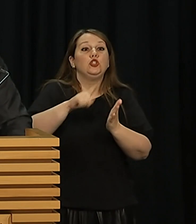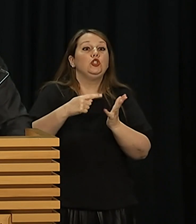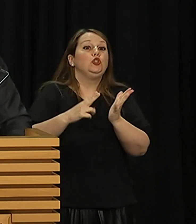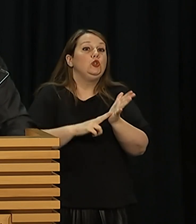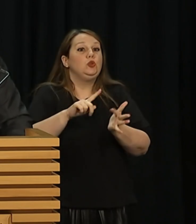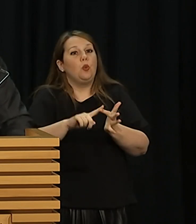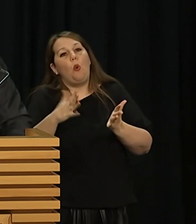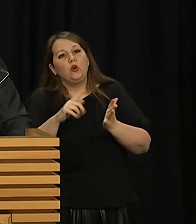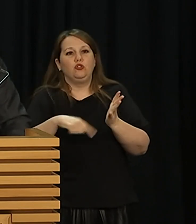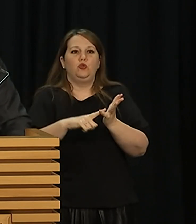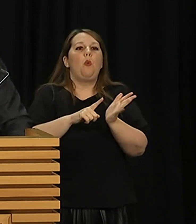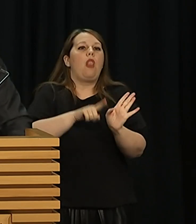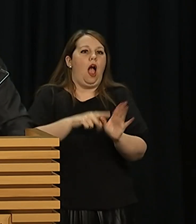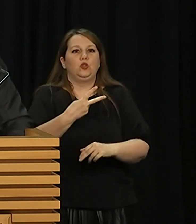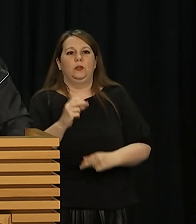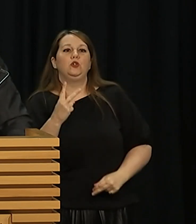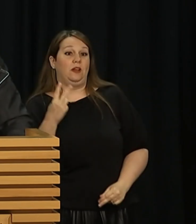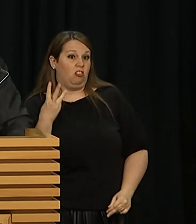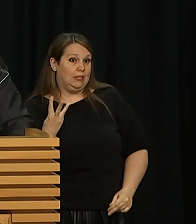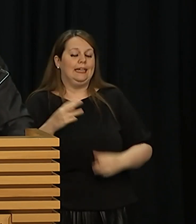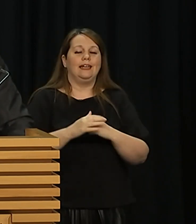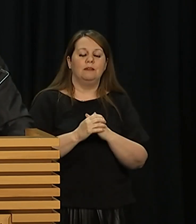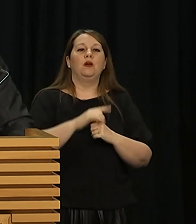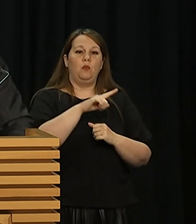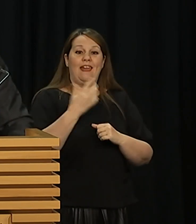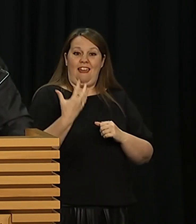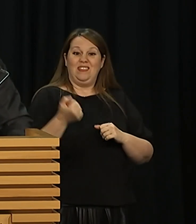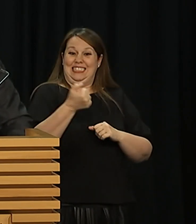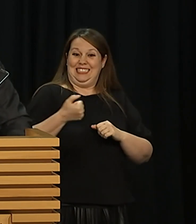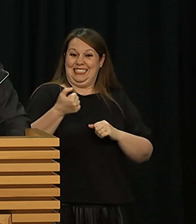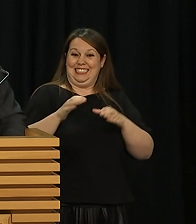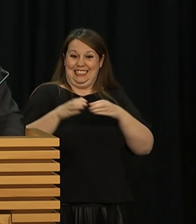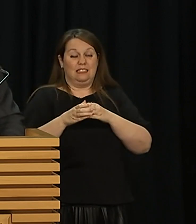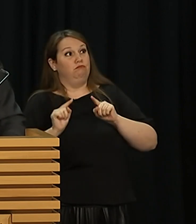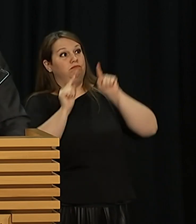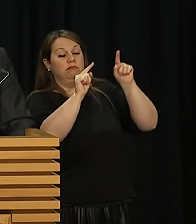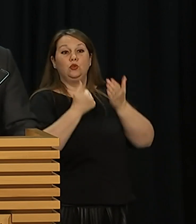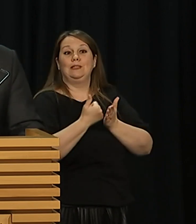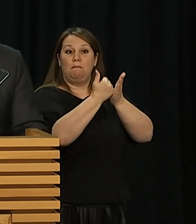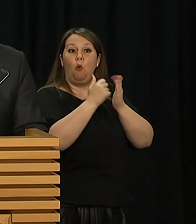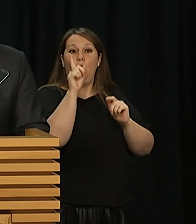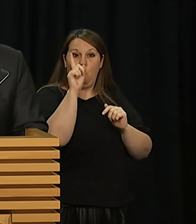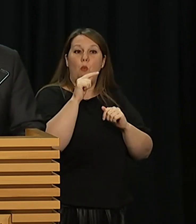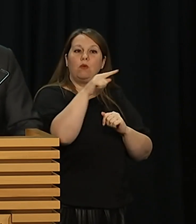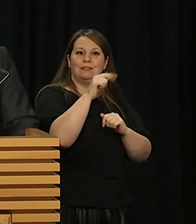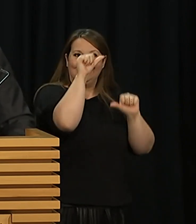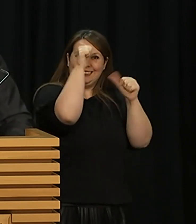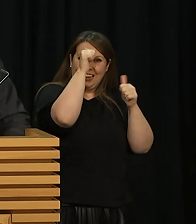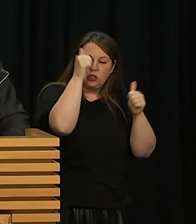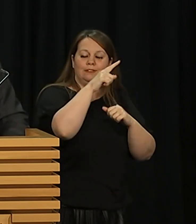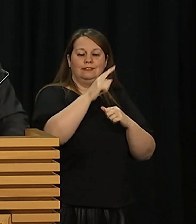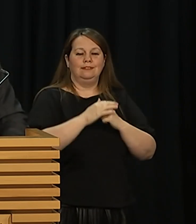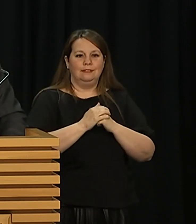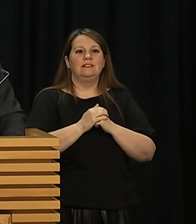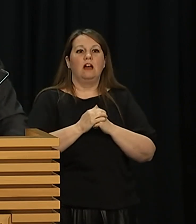a team of 66 will head to the UK to help train Ukrainian soldiers. The 12-strong intelligence team in the UK will grow to 14.